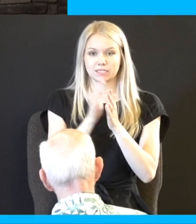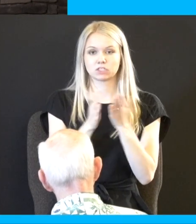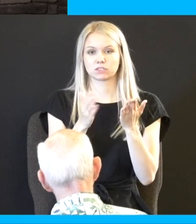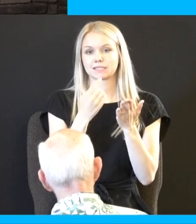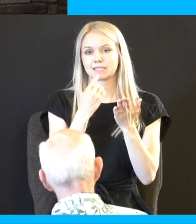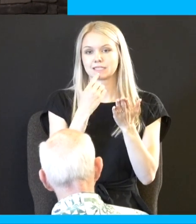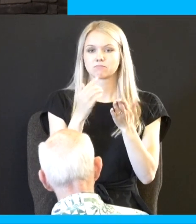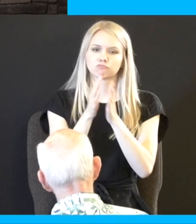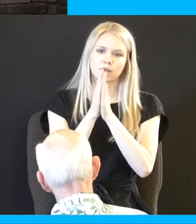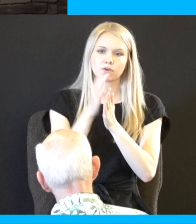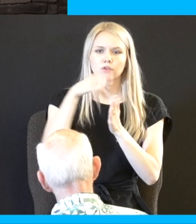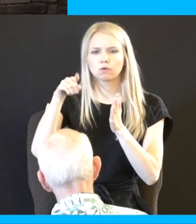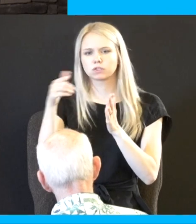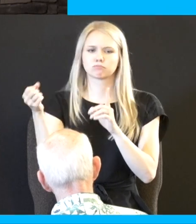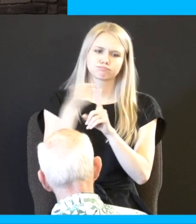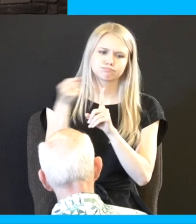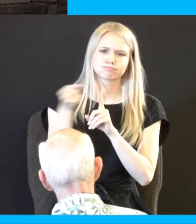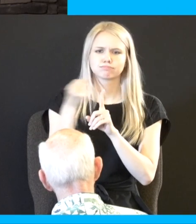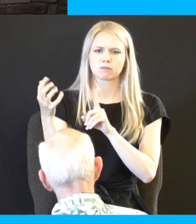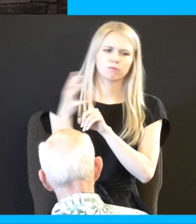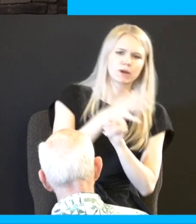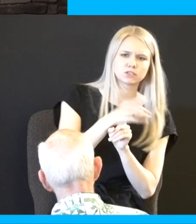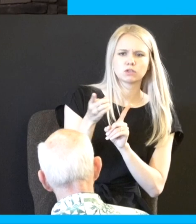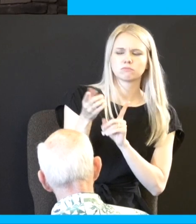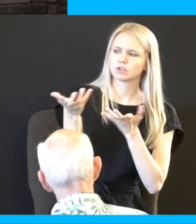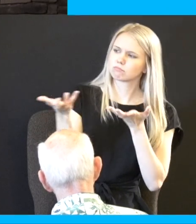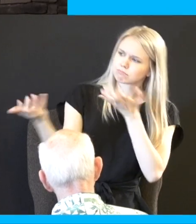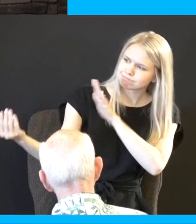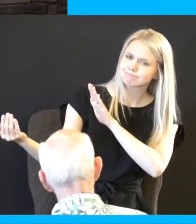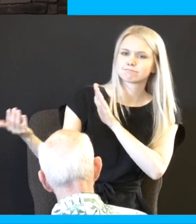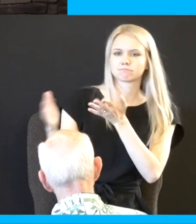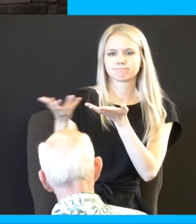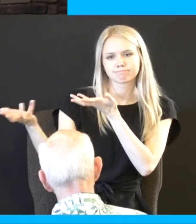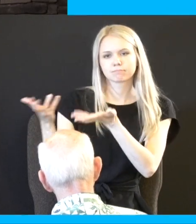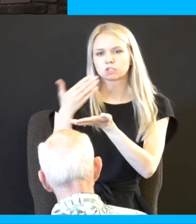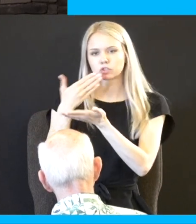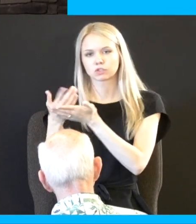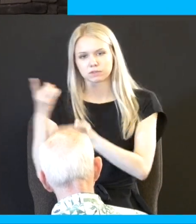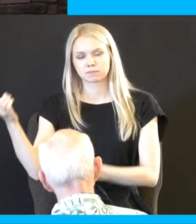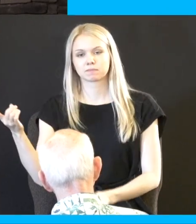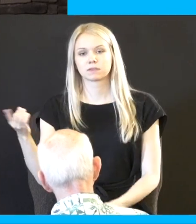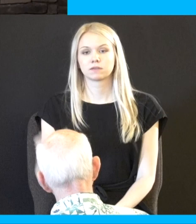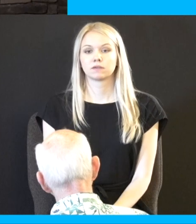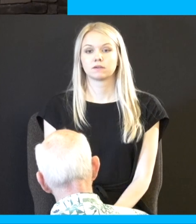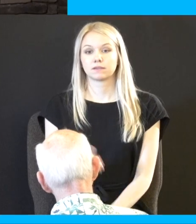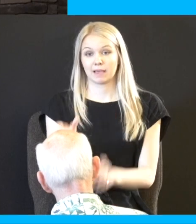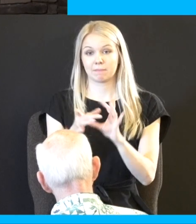do good to those who treat you evilly in a sense. As that began to work into the heart of the church, over time,